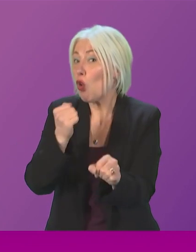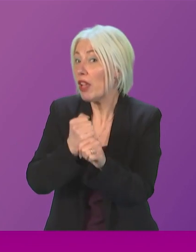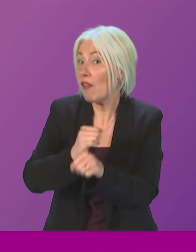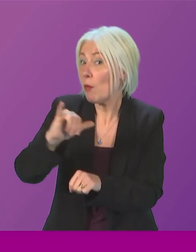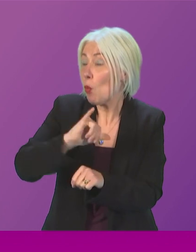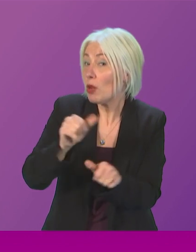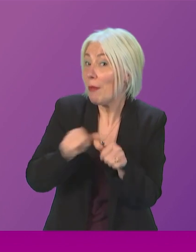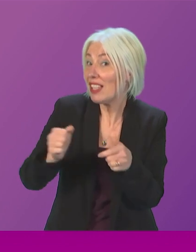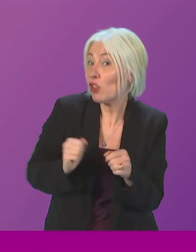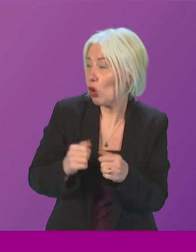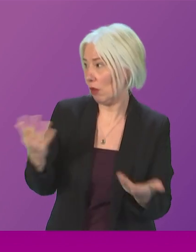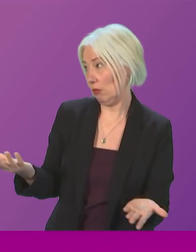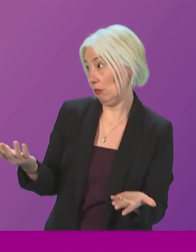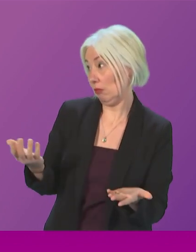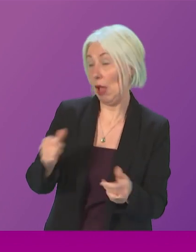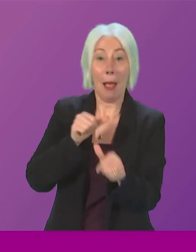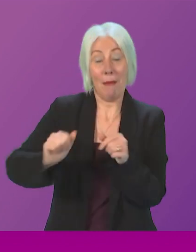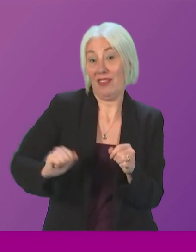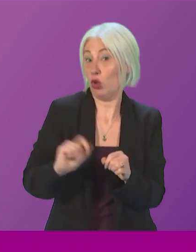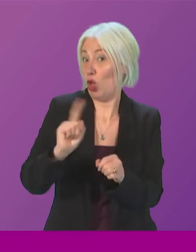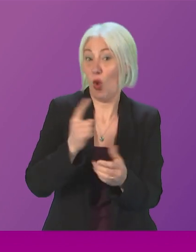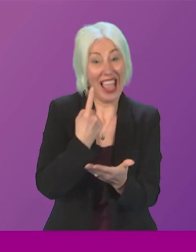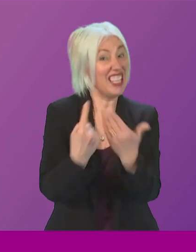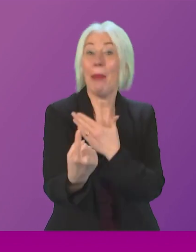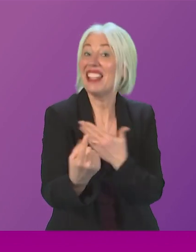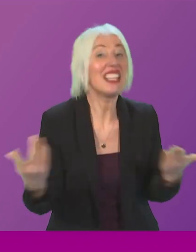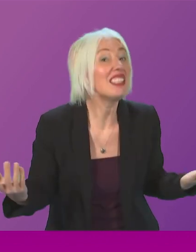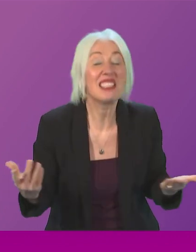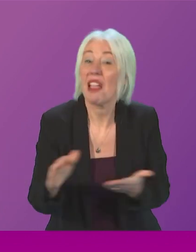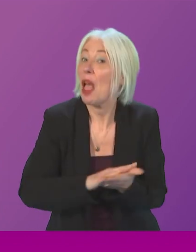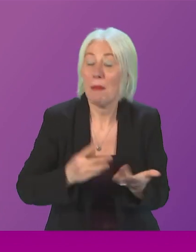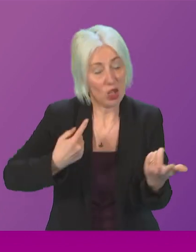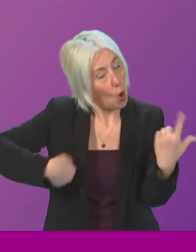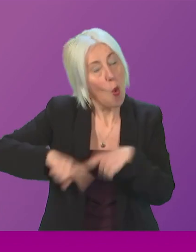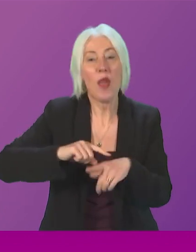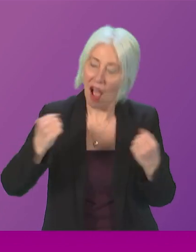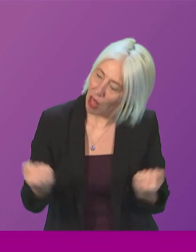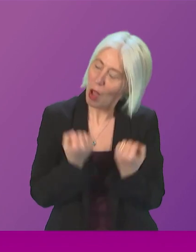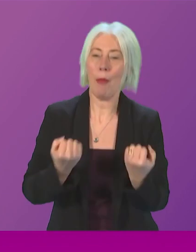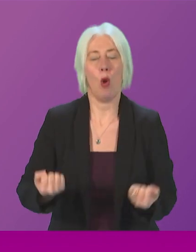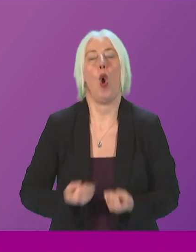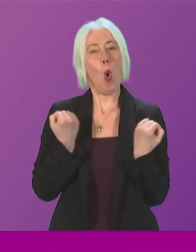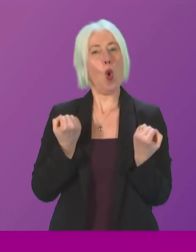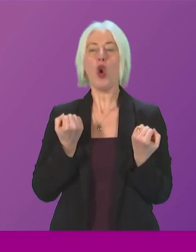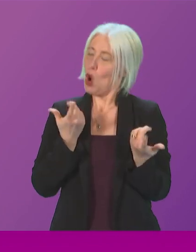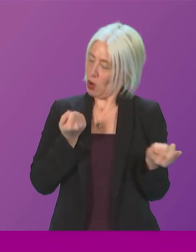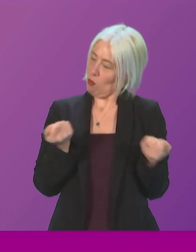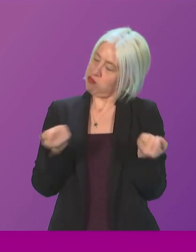What's best for Scotland is independence, of course, because then we will have the colours in our own hands.